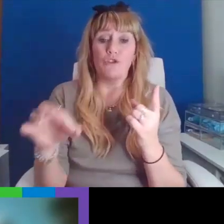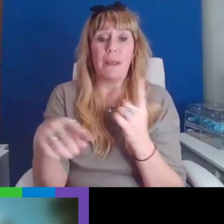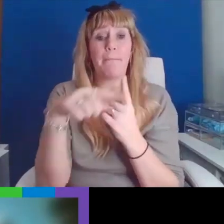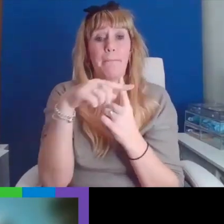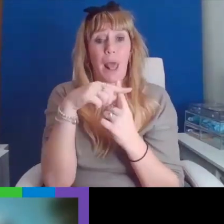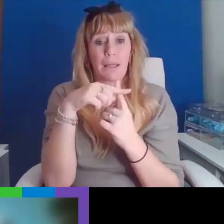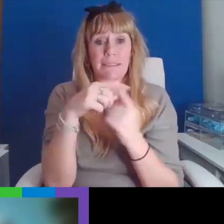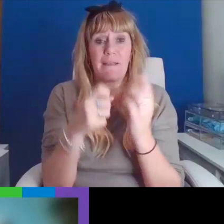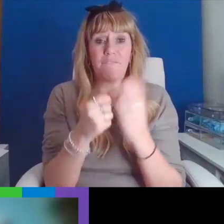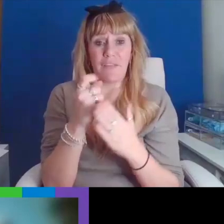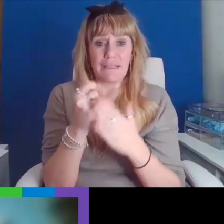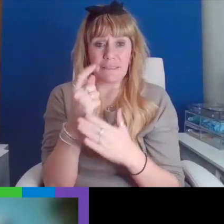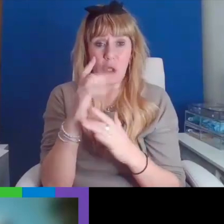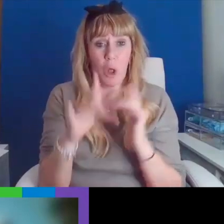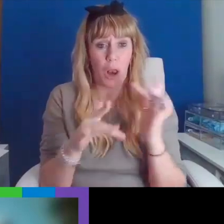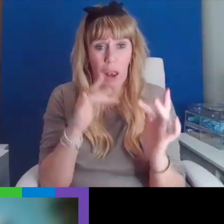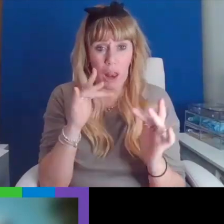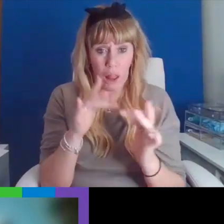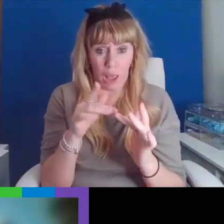Online.